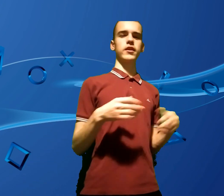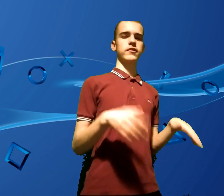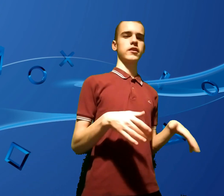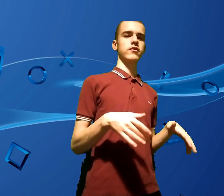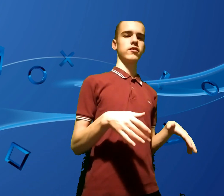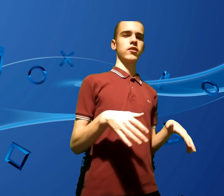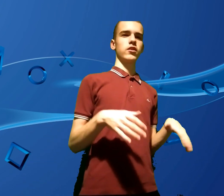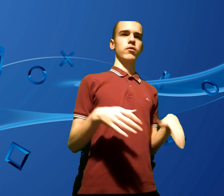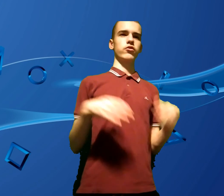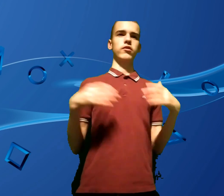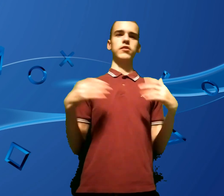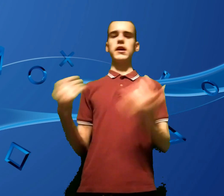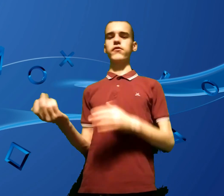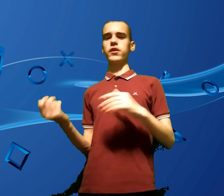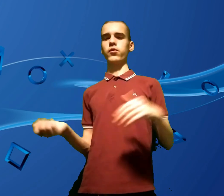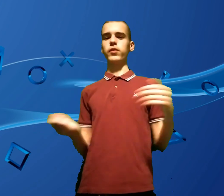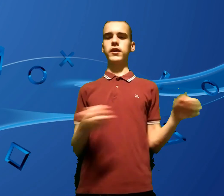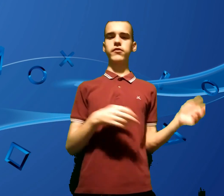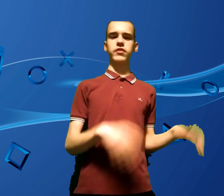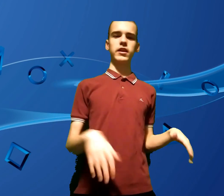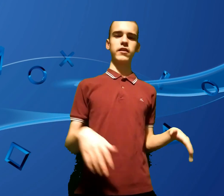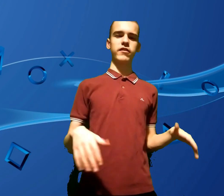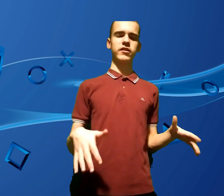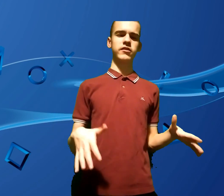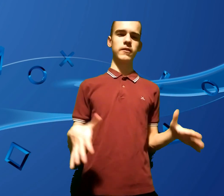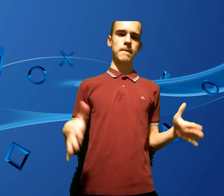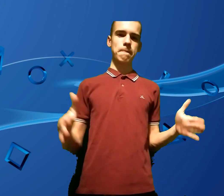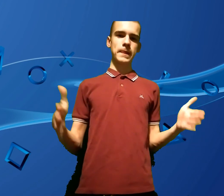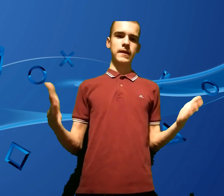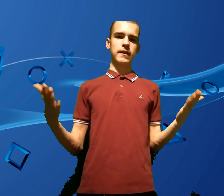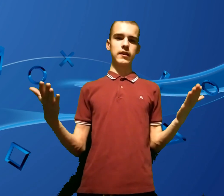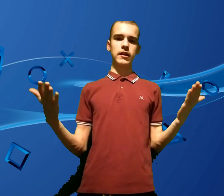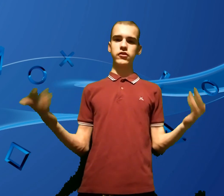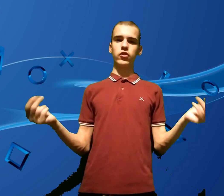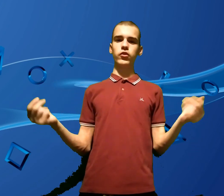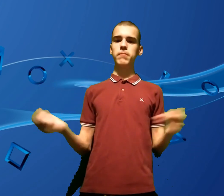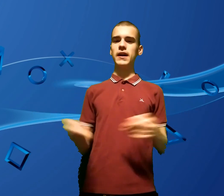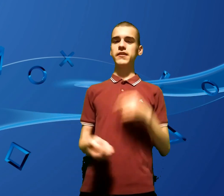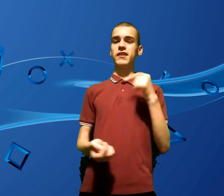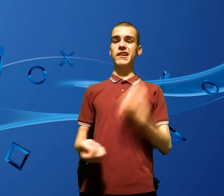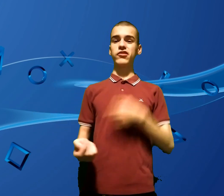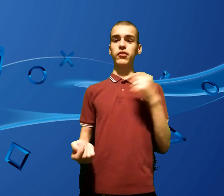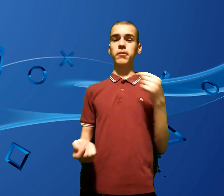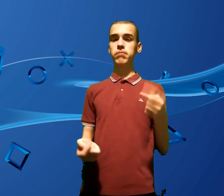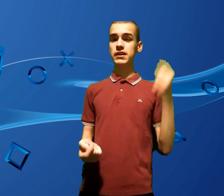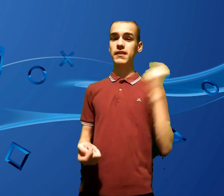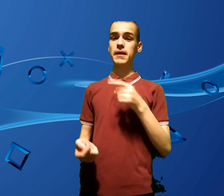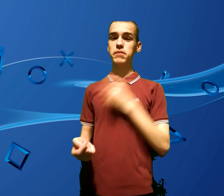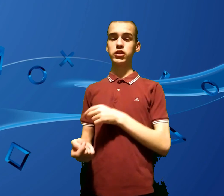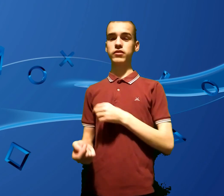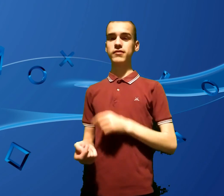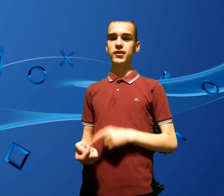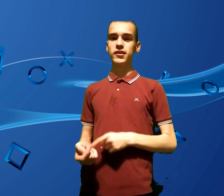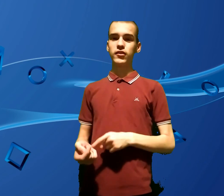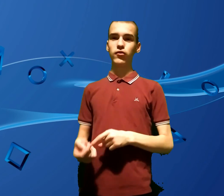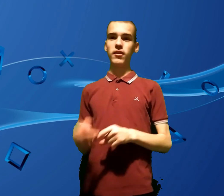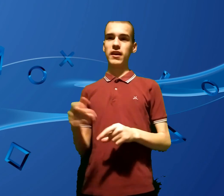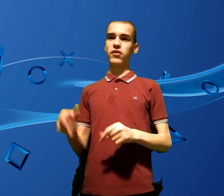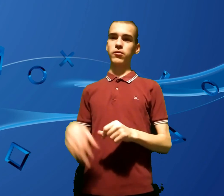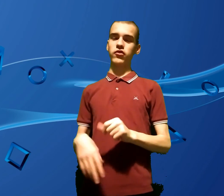night skins. Which means half coyote, half snake things. You had to hunt them but I didn't actually complete that mission. So at the end of it